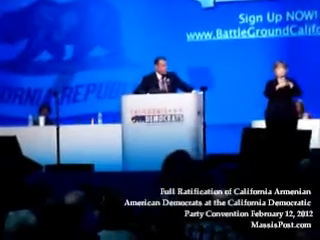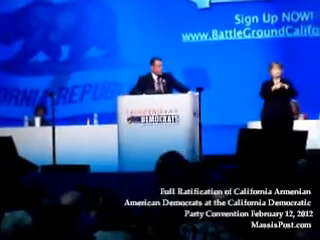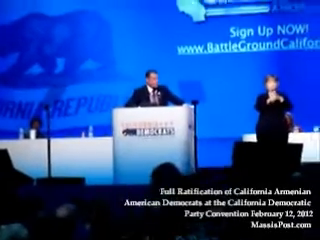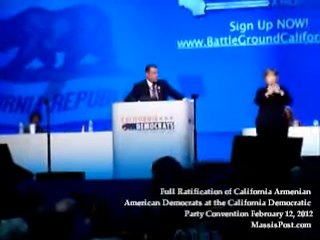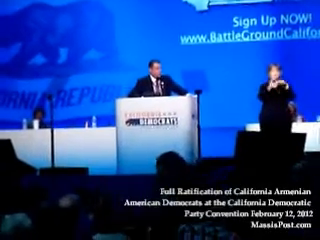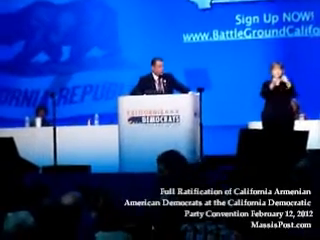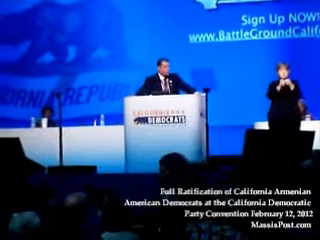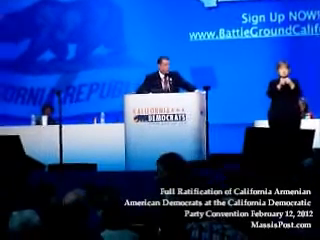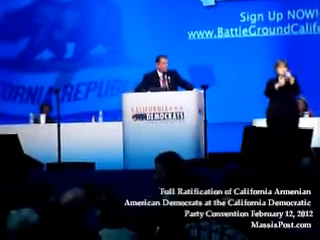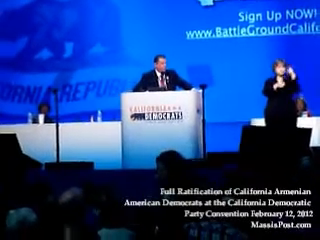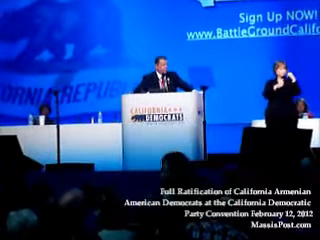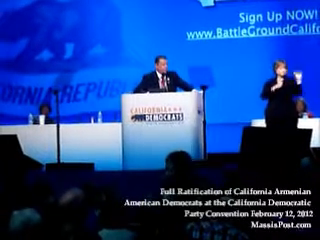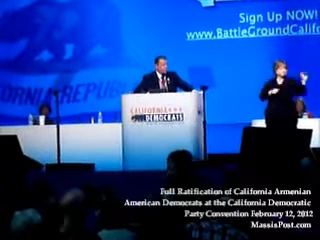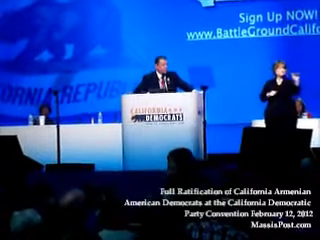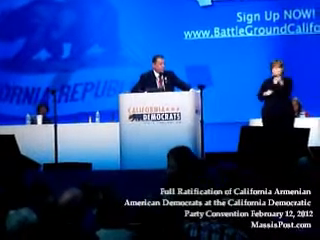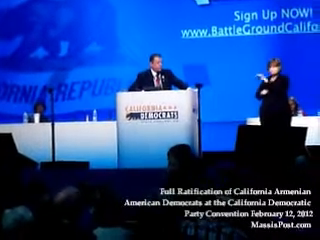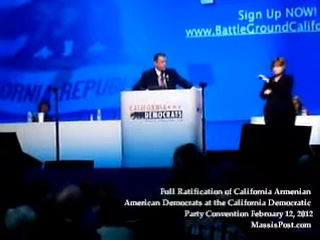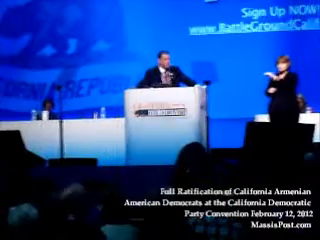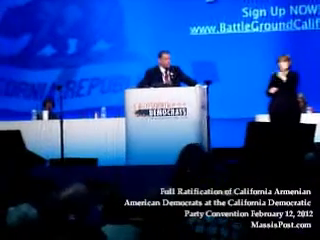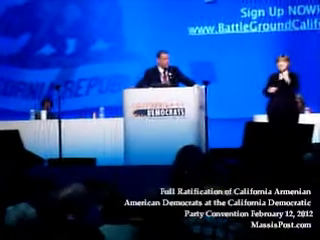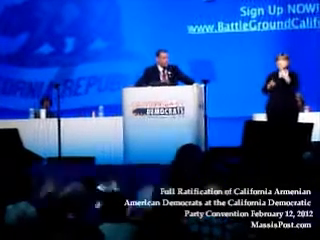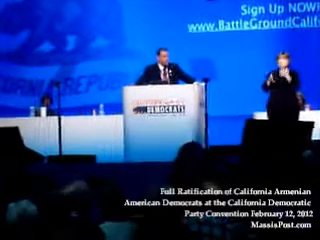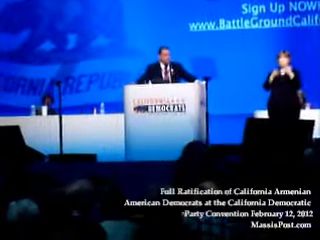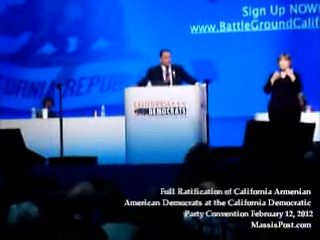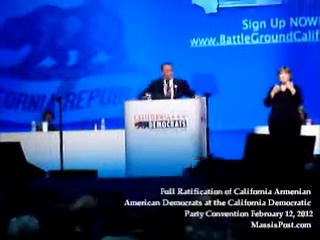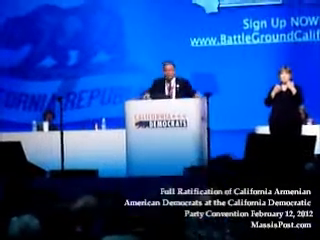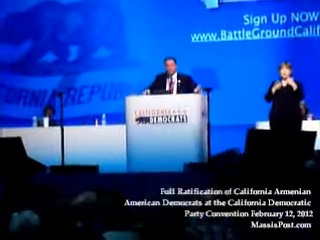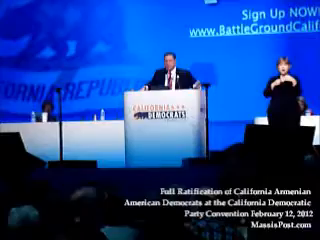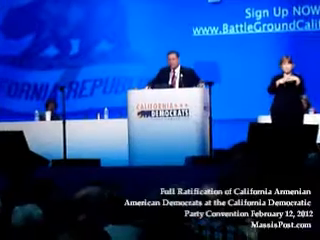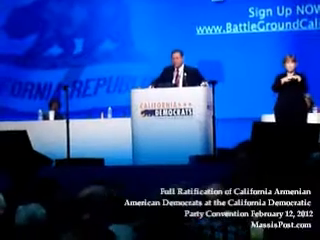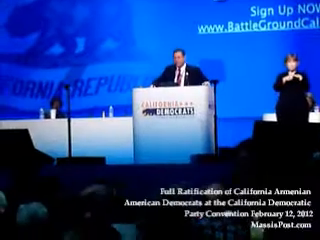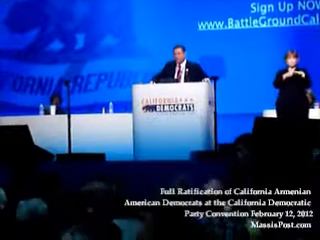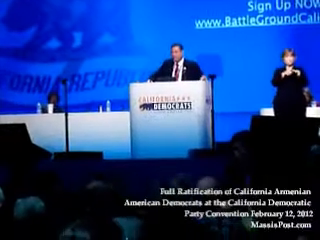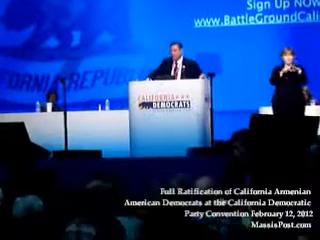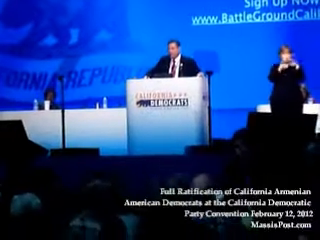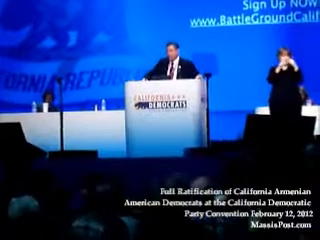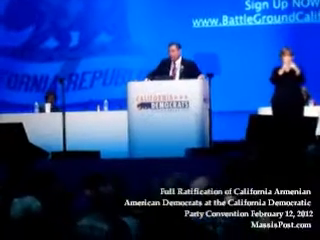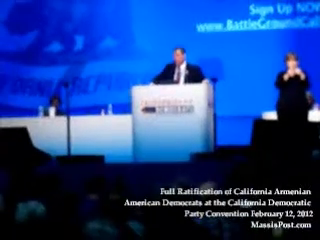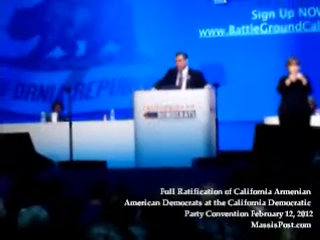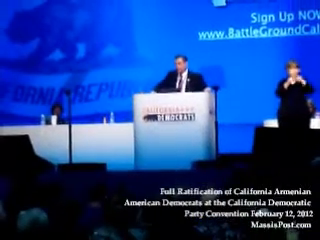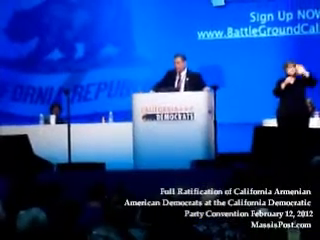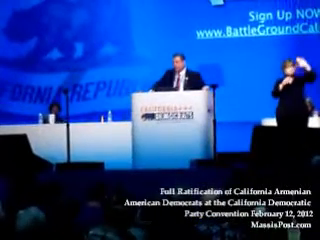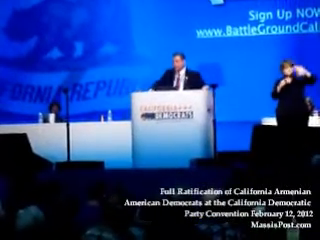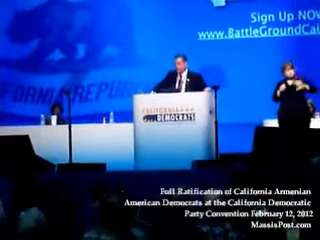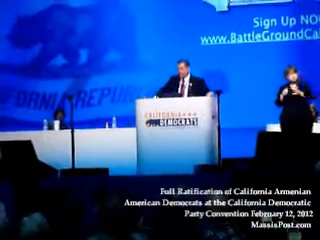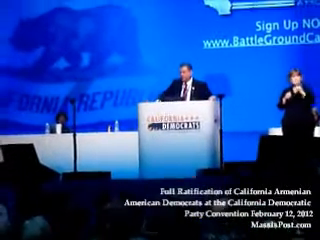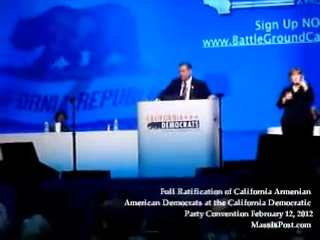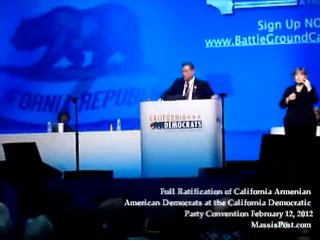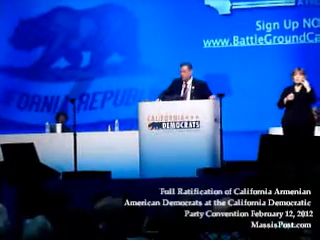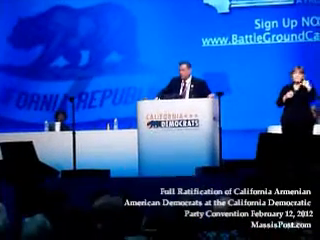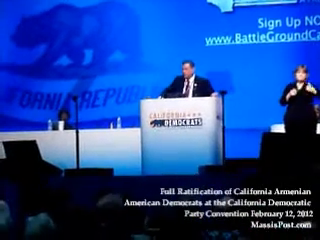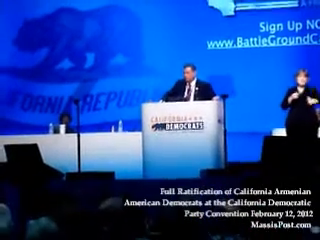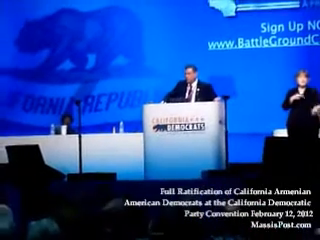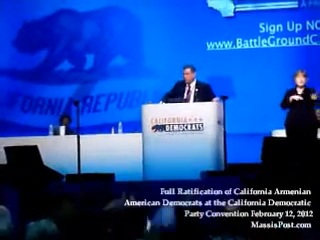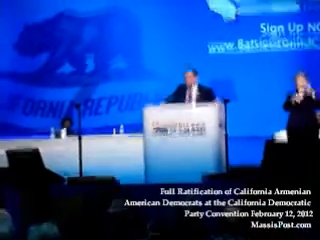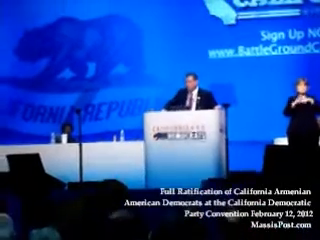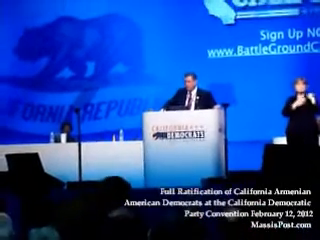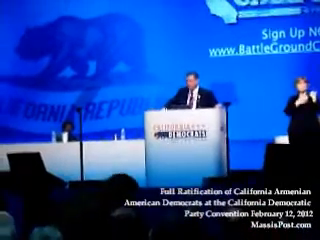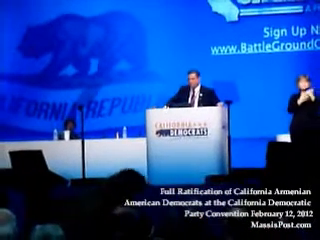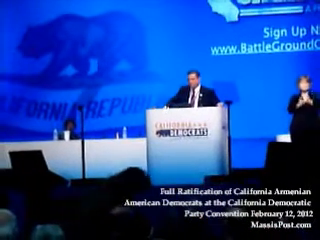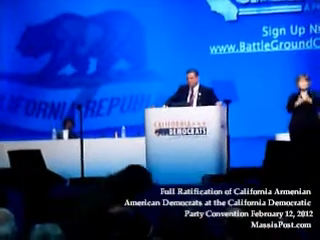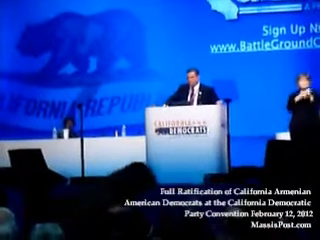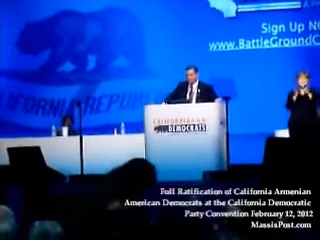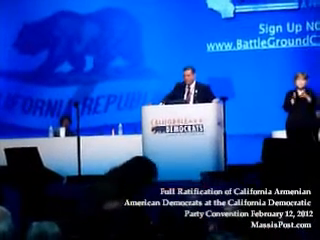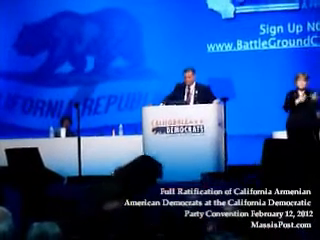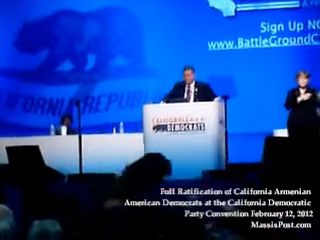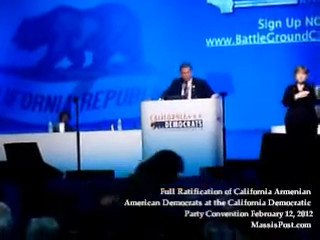We are going to remind you all that we want regional organizations up and down the state so that we have this extra vehicle to help us organize